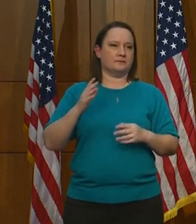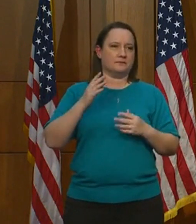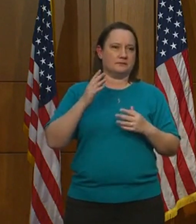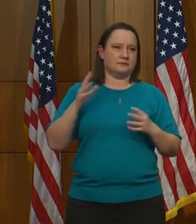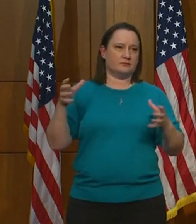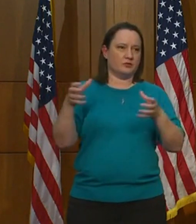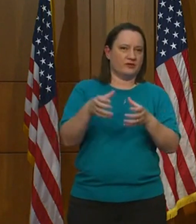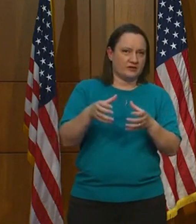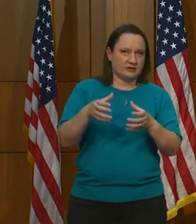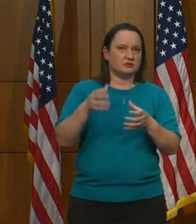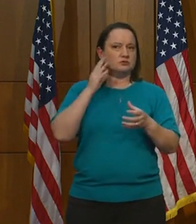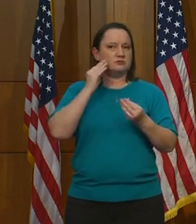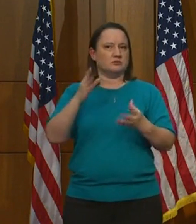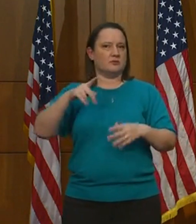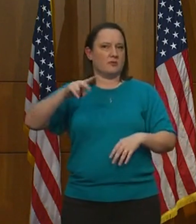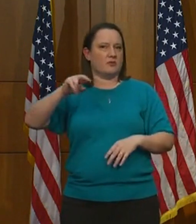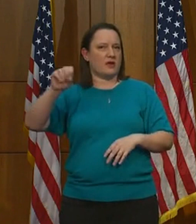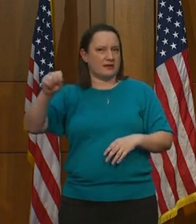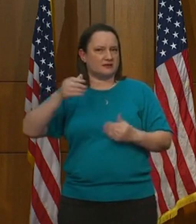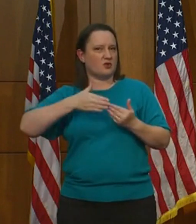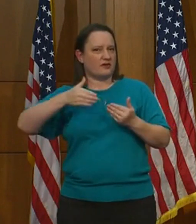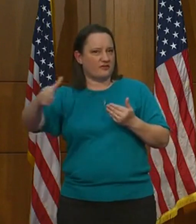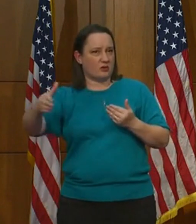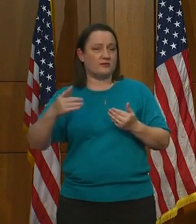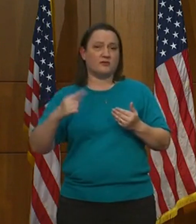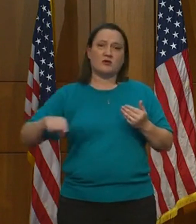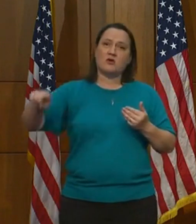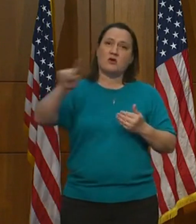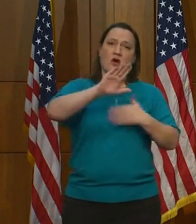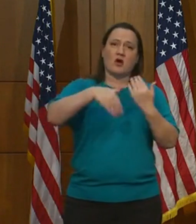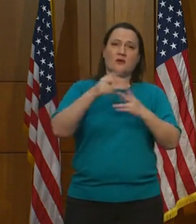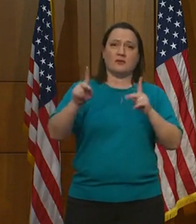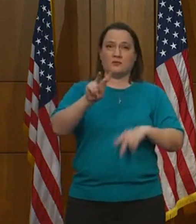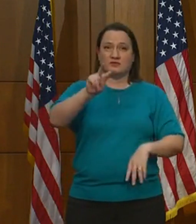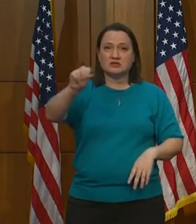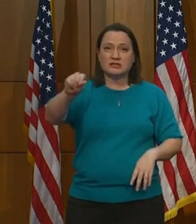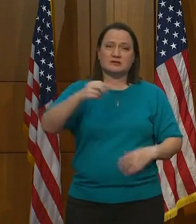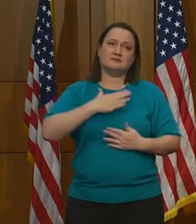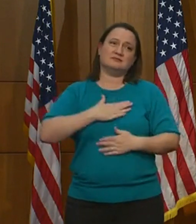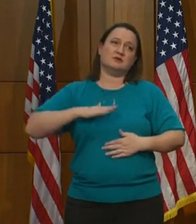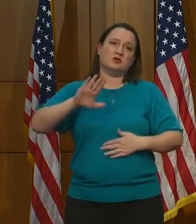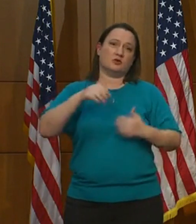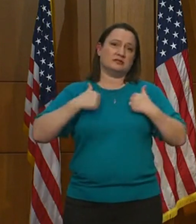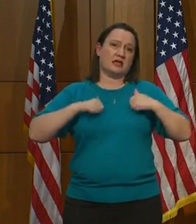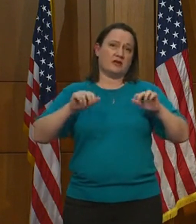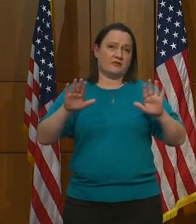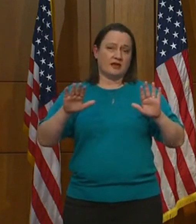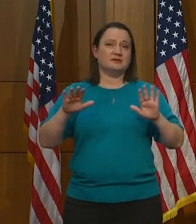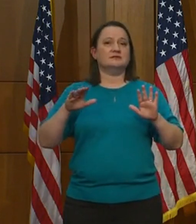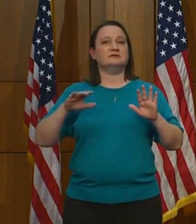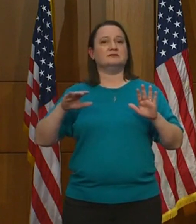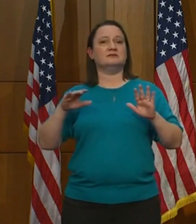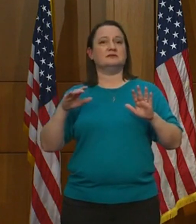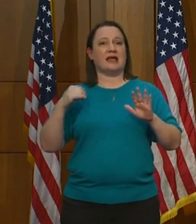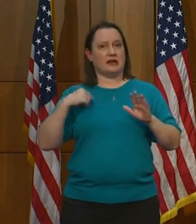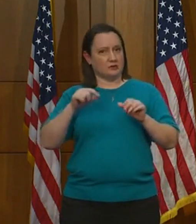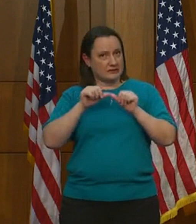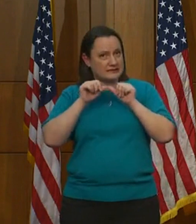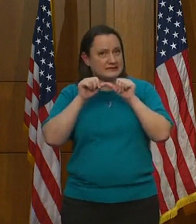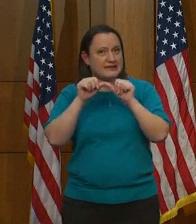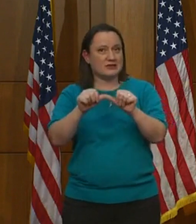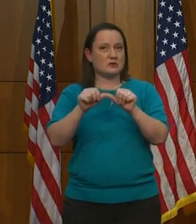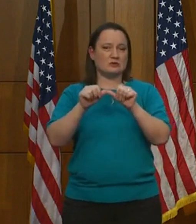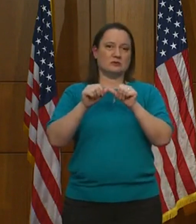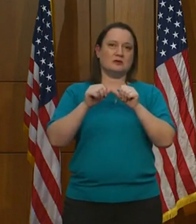to all Virginians, I appreciate every sacrifice that you have made and continue to make as we adapt our lives to this